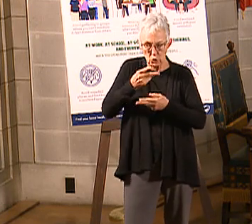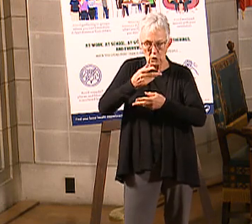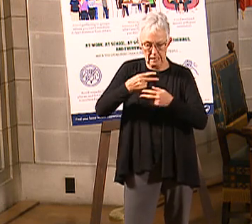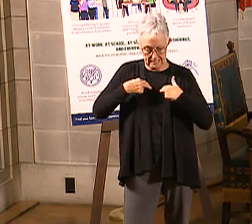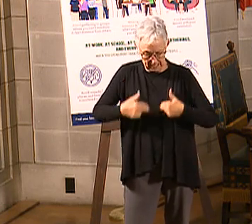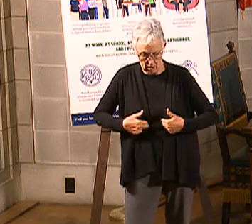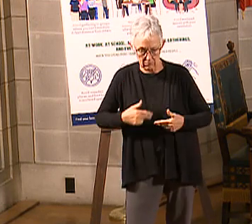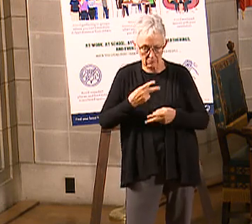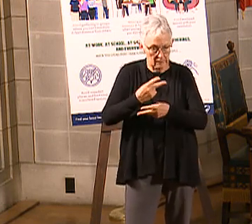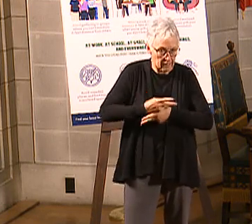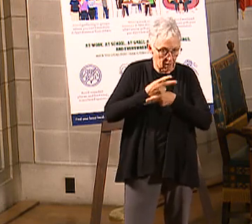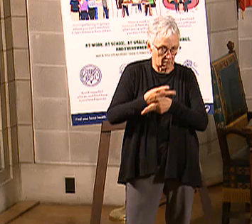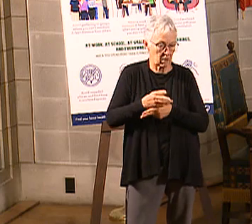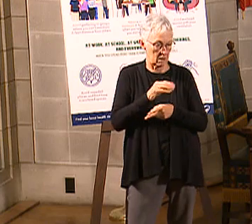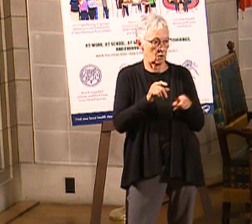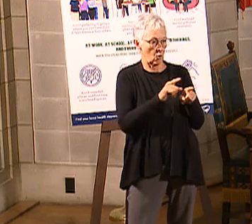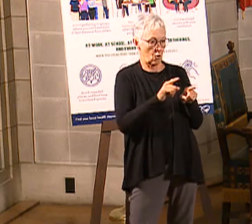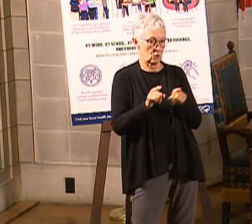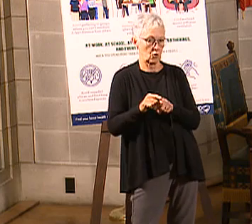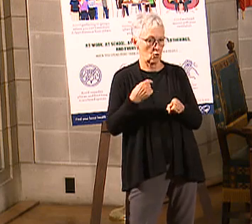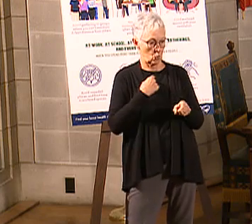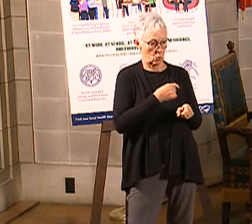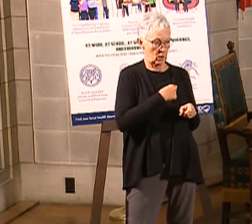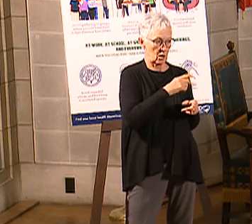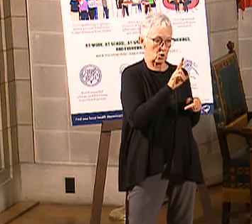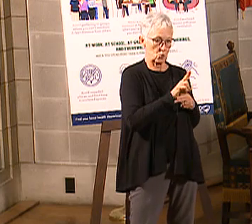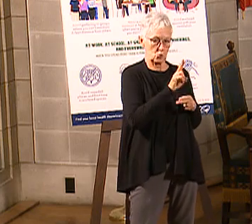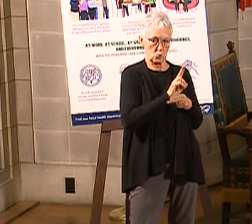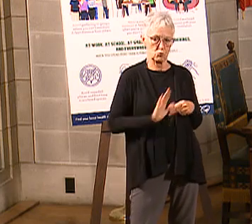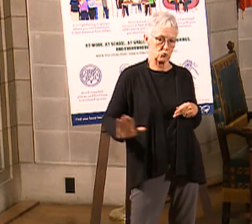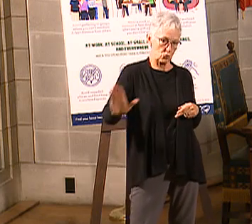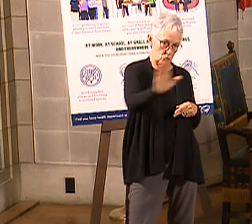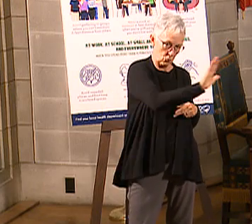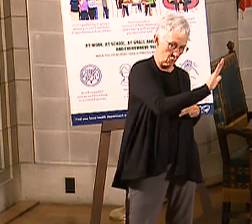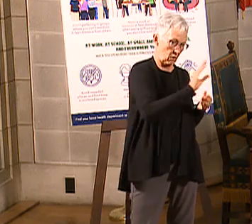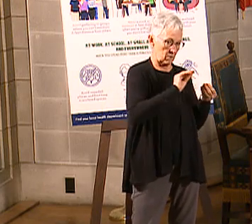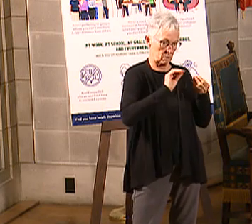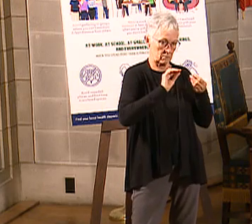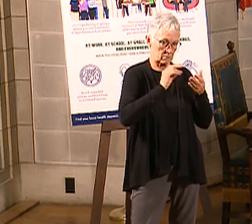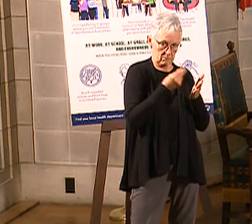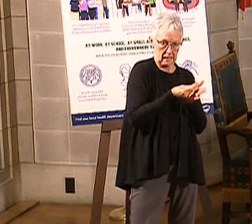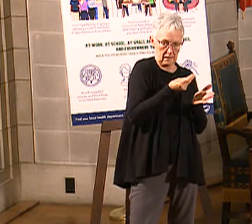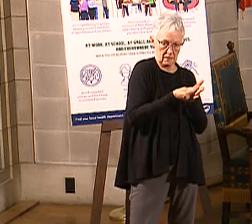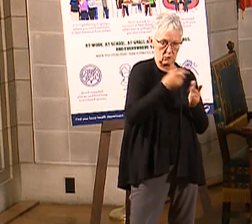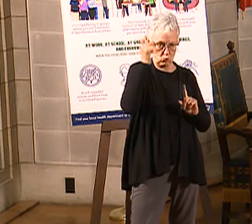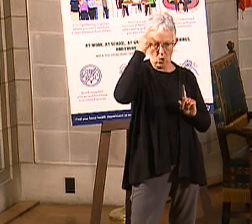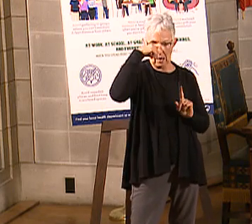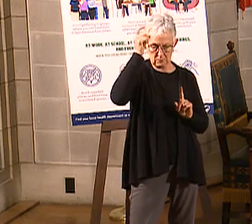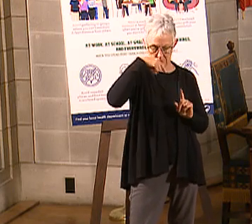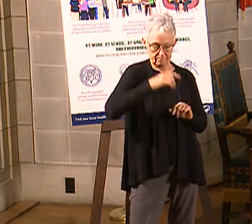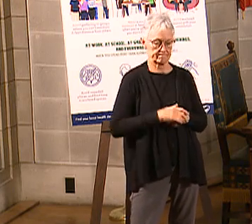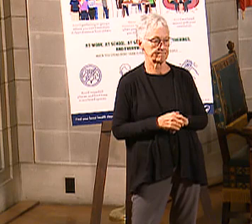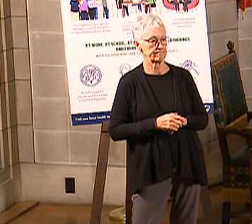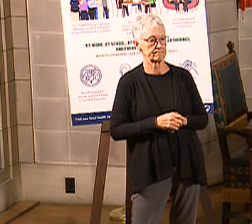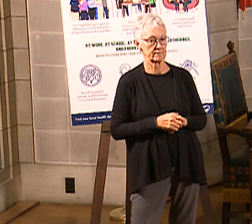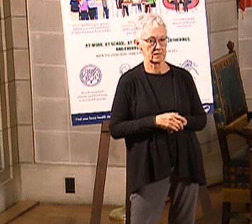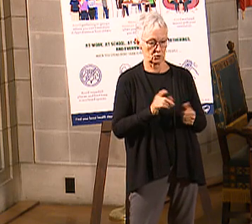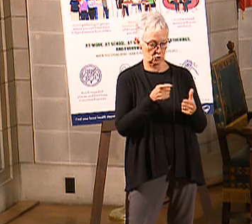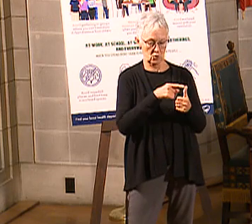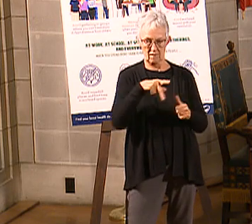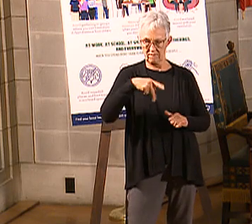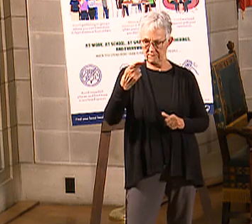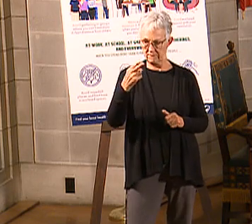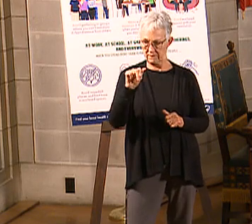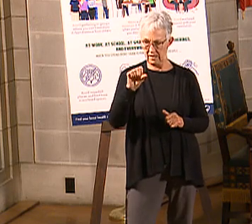as allowing us to be efficient with the taxpayer money so that we can serve more Nebraskans in need. So phase one of expansion